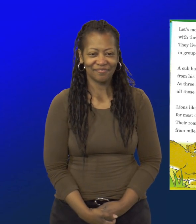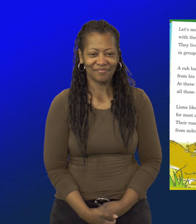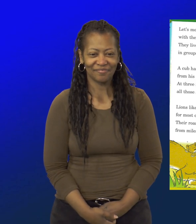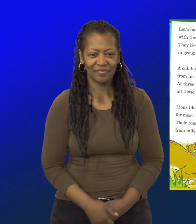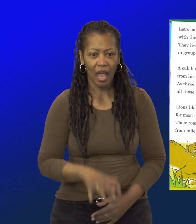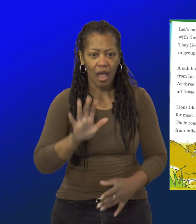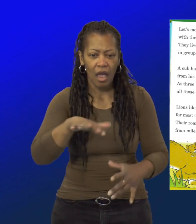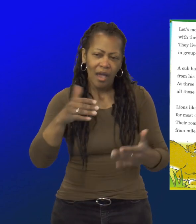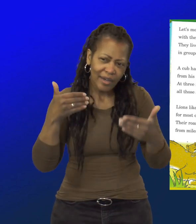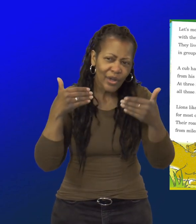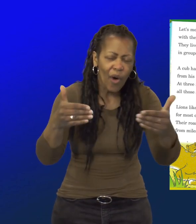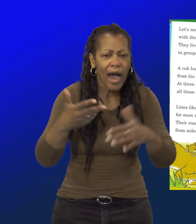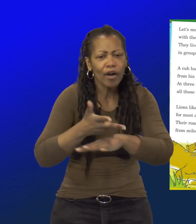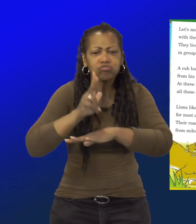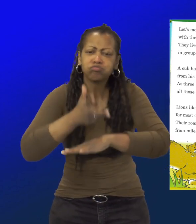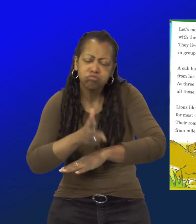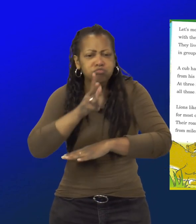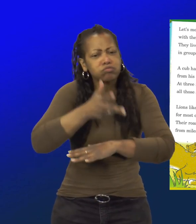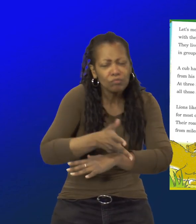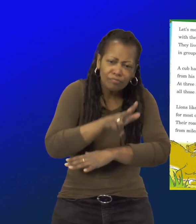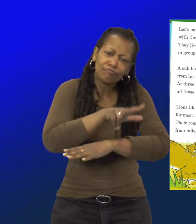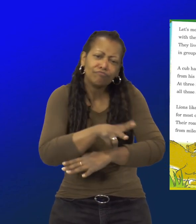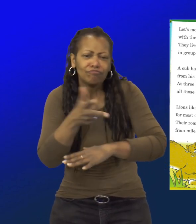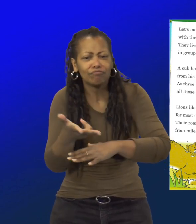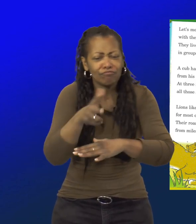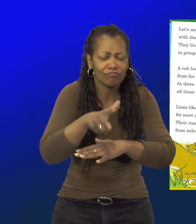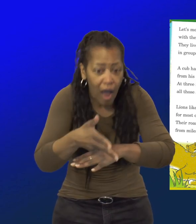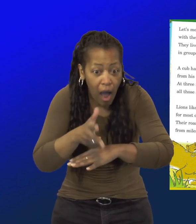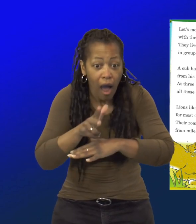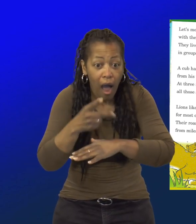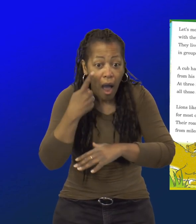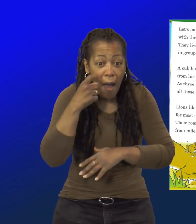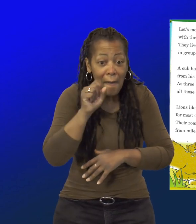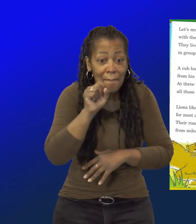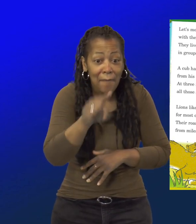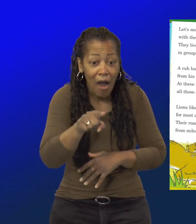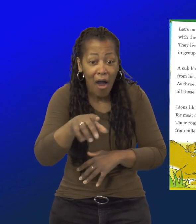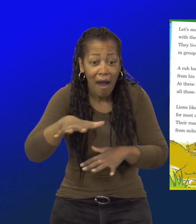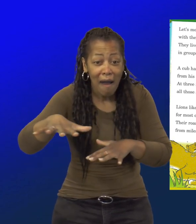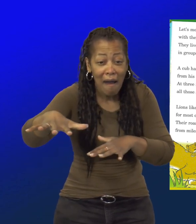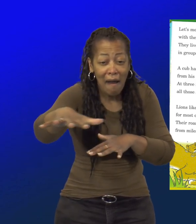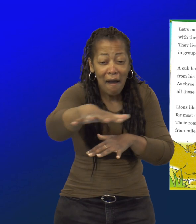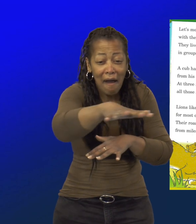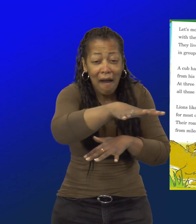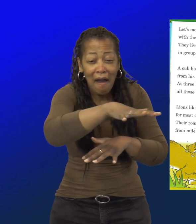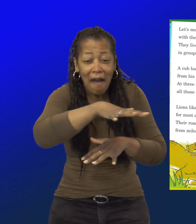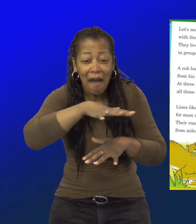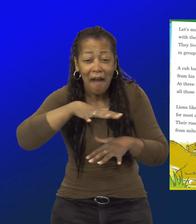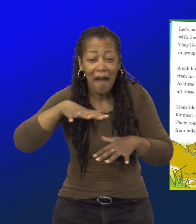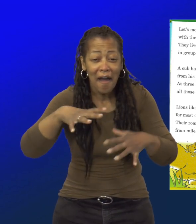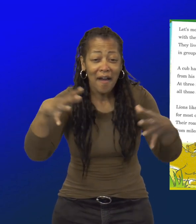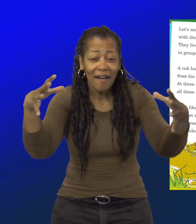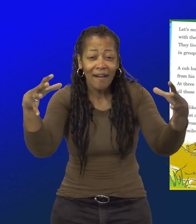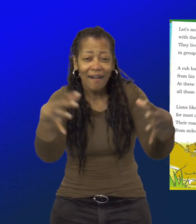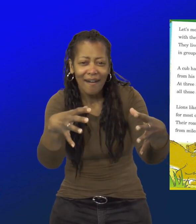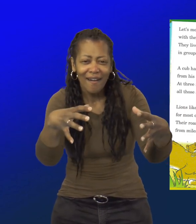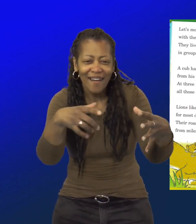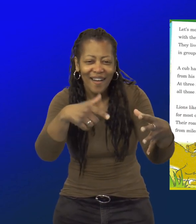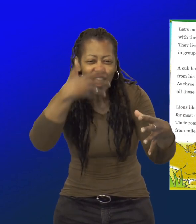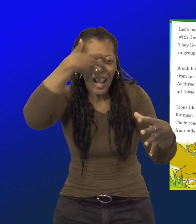Let's move on to the lions with their tawny hides. They